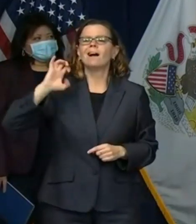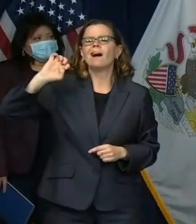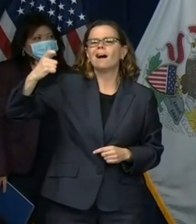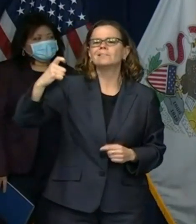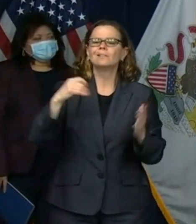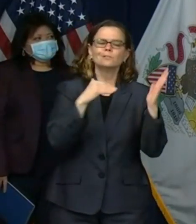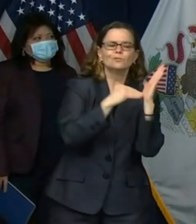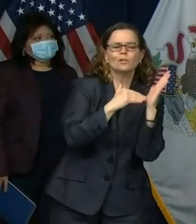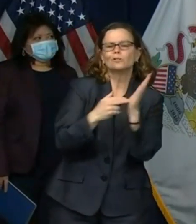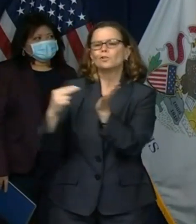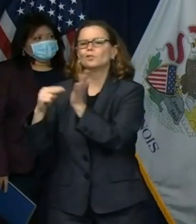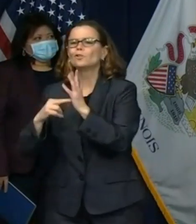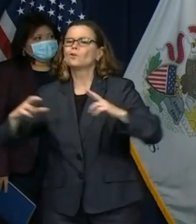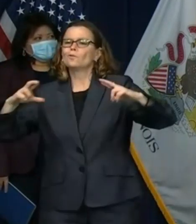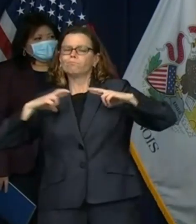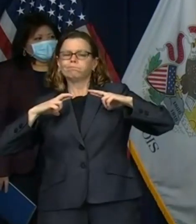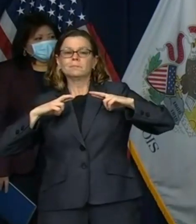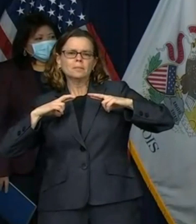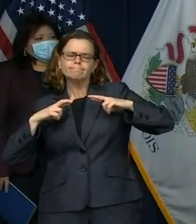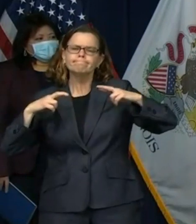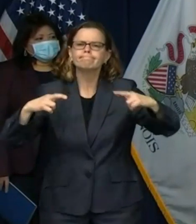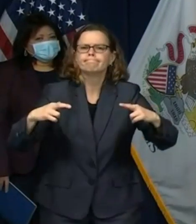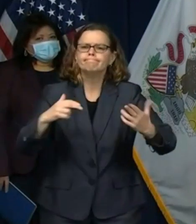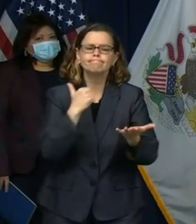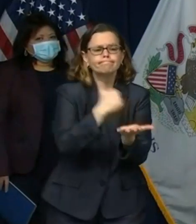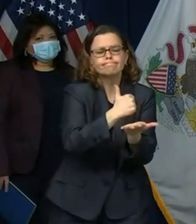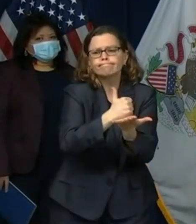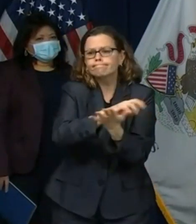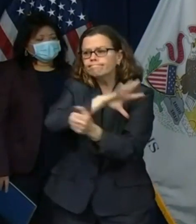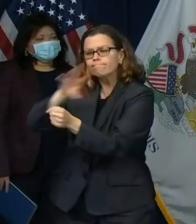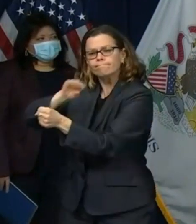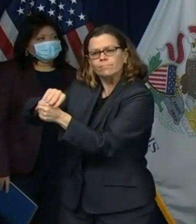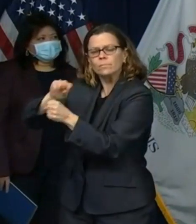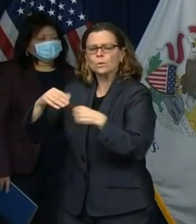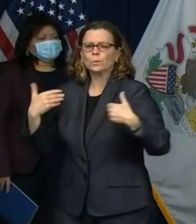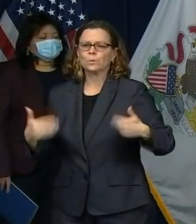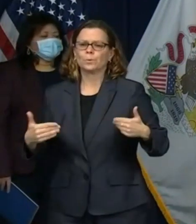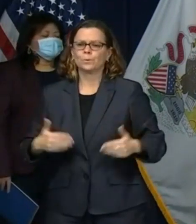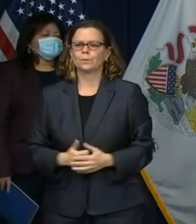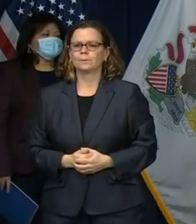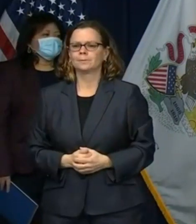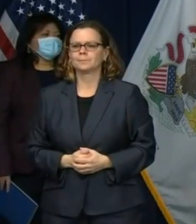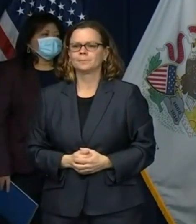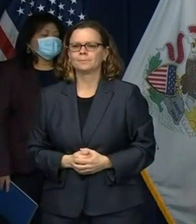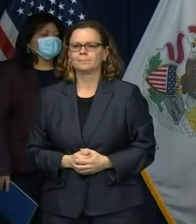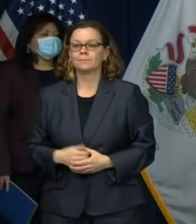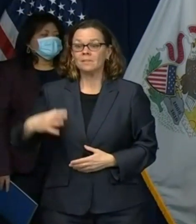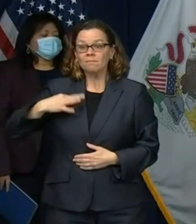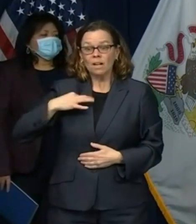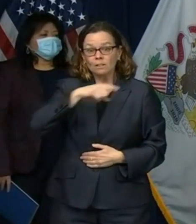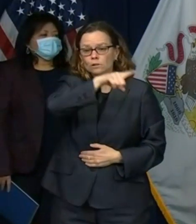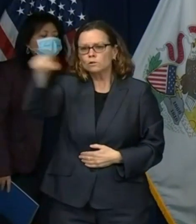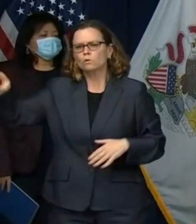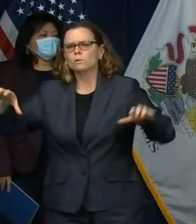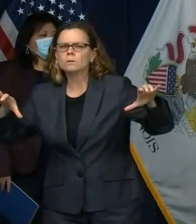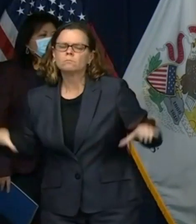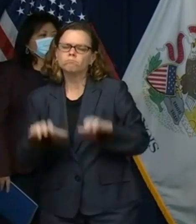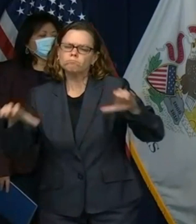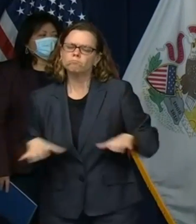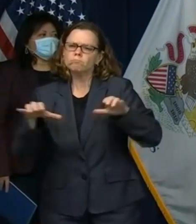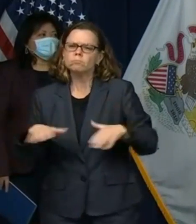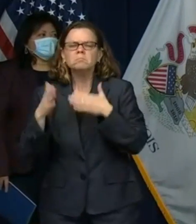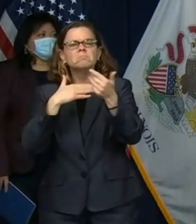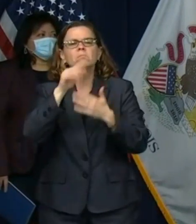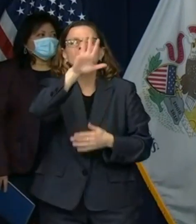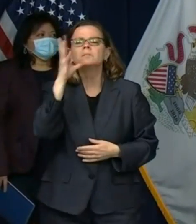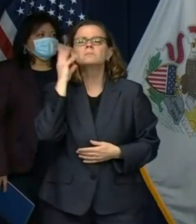volunteers is making a difference people have come from all different backgrounds but what they all have in common is